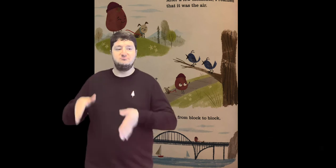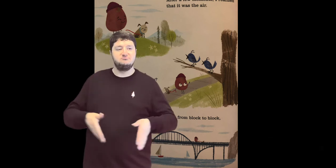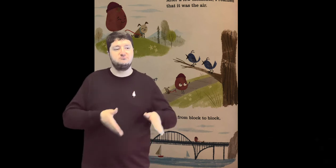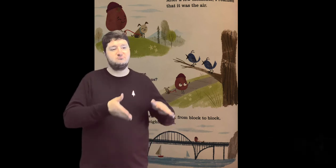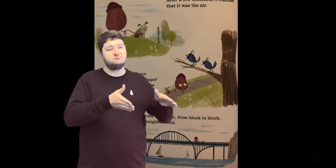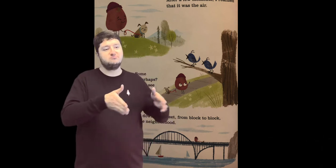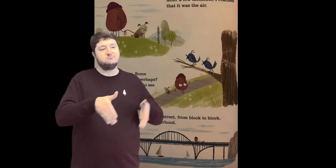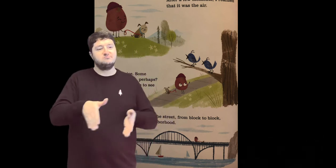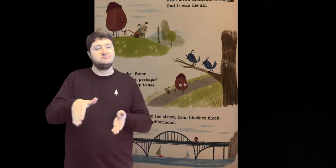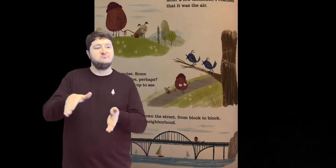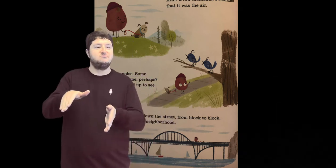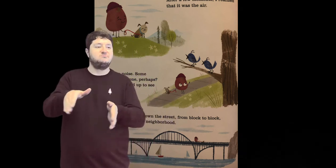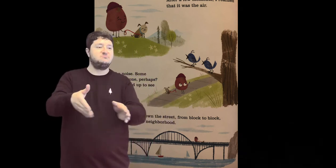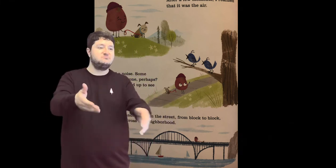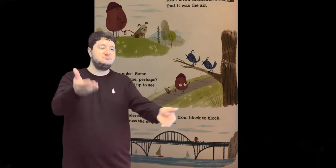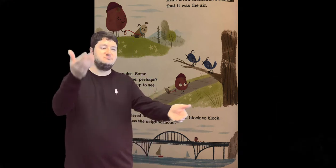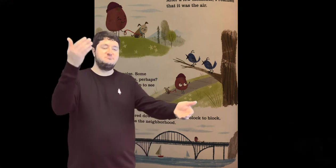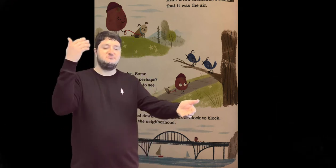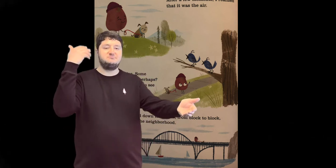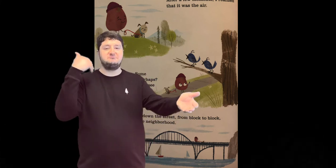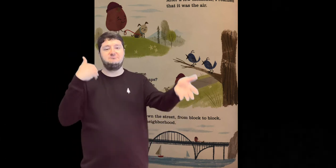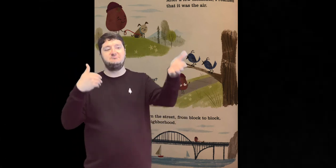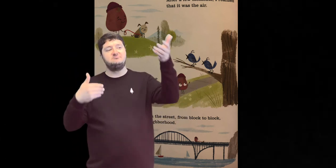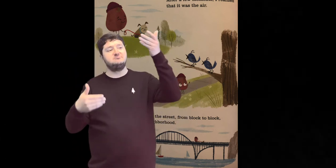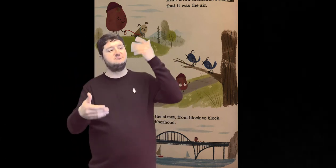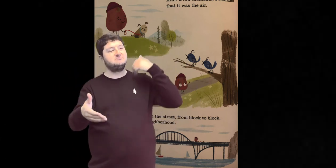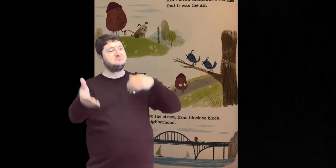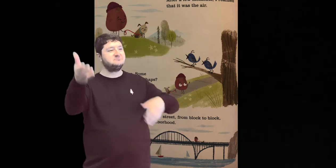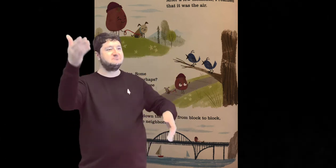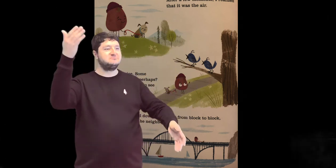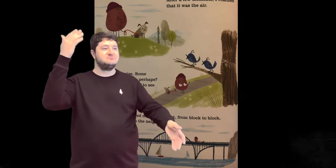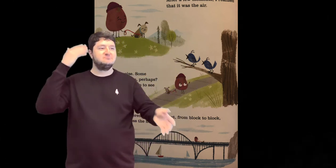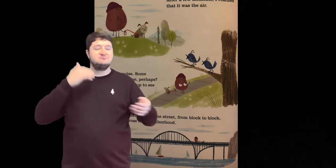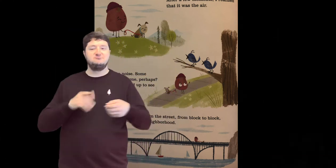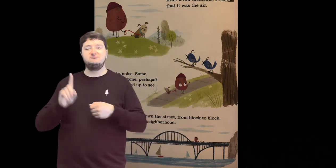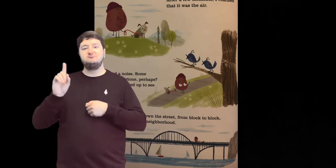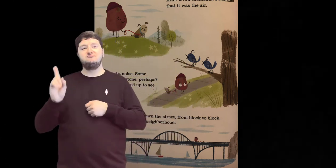I wandered down the street From block to block And across the neighborhood